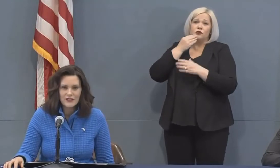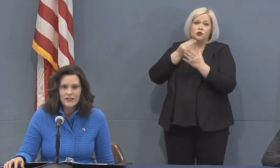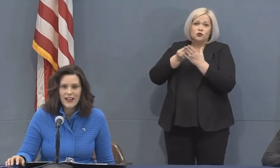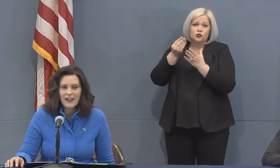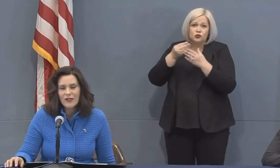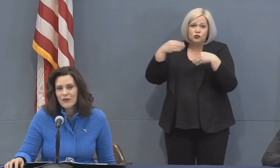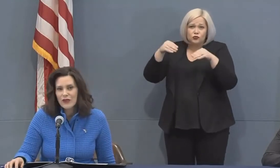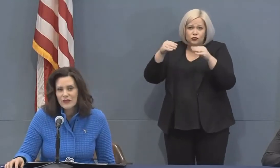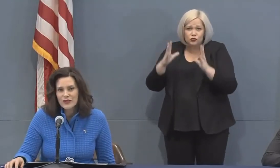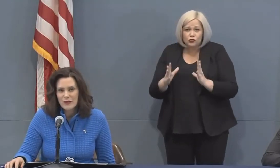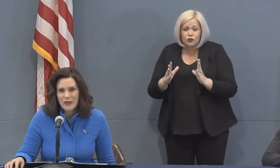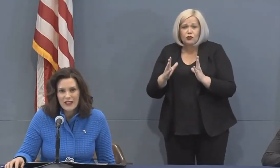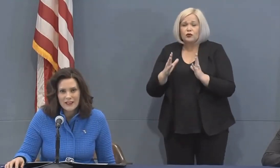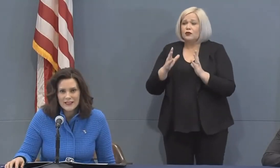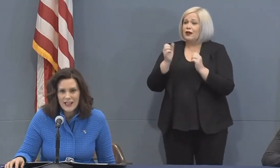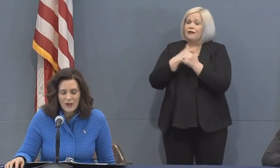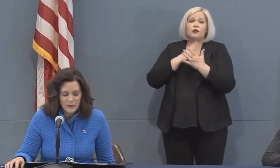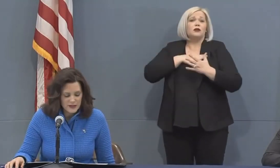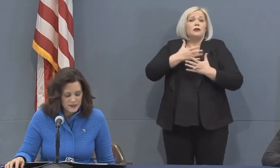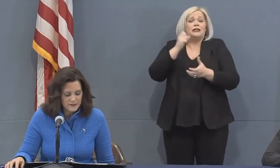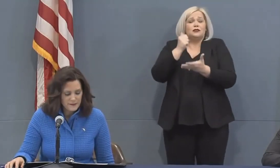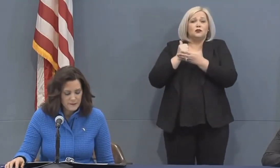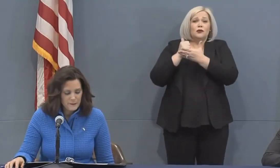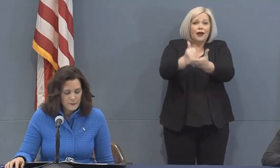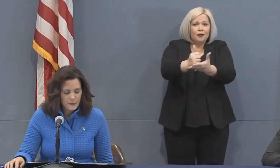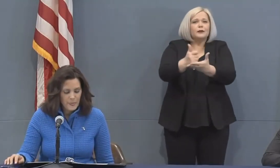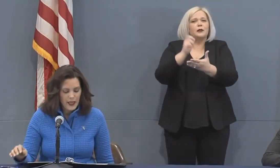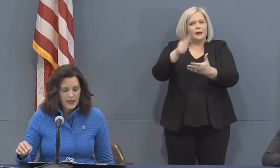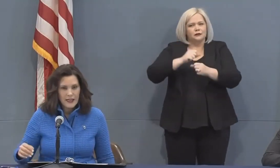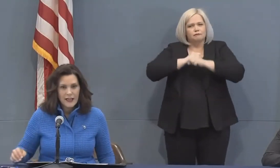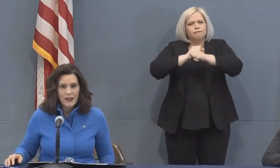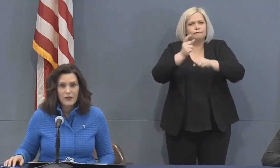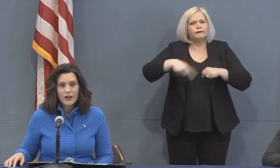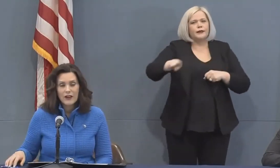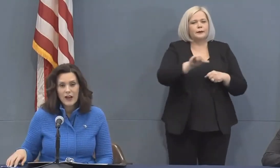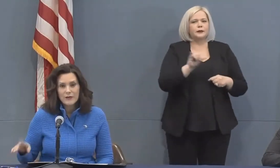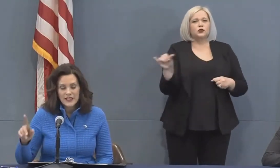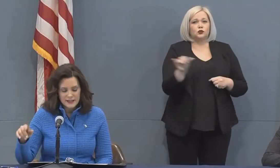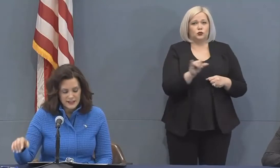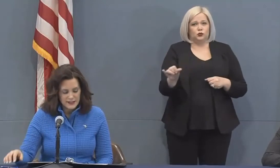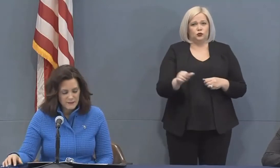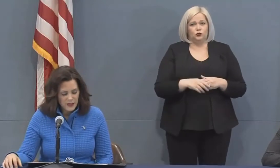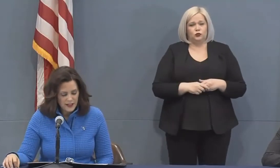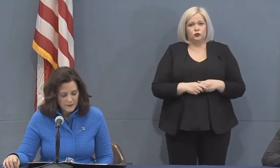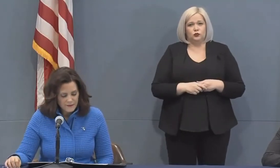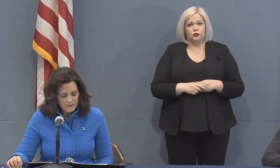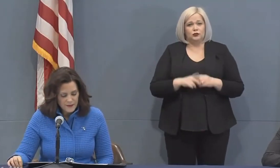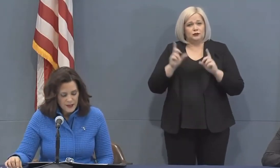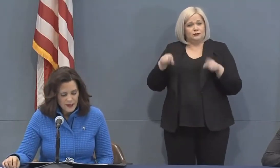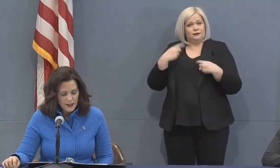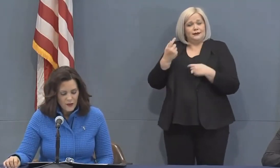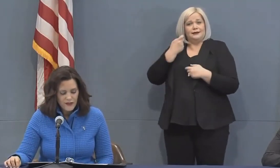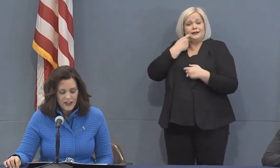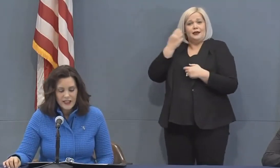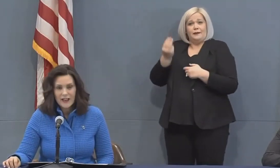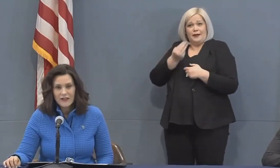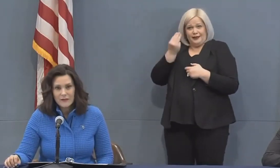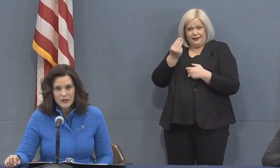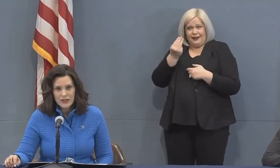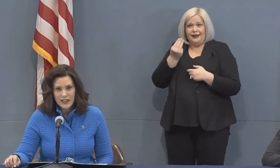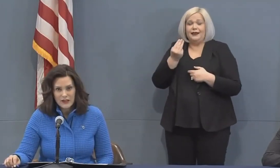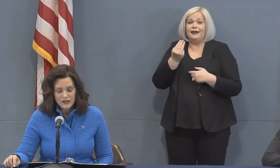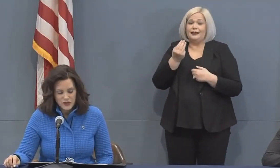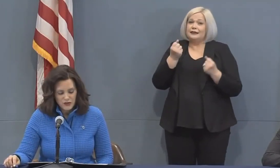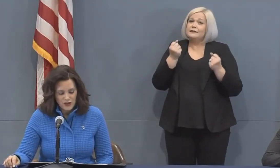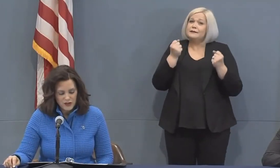educators, and everyone who's chipping in to help us. Now, an update since Monday. We've got a lot